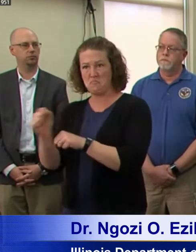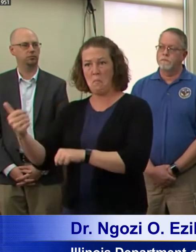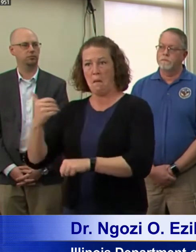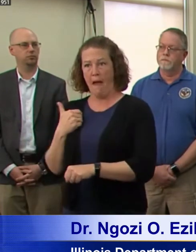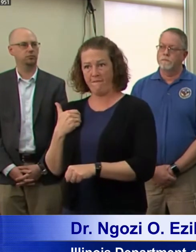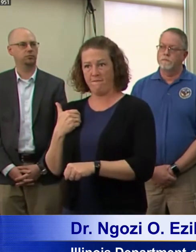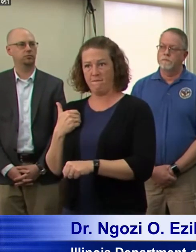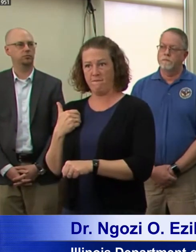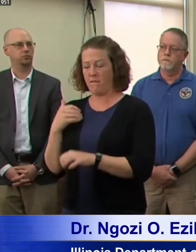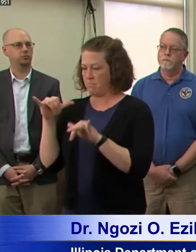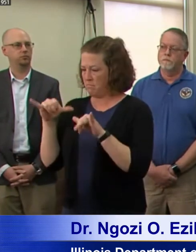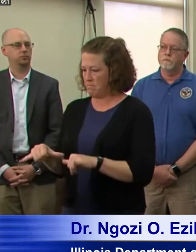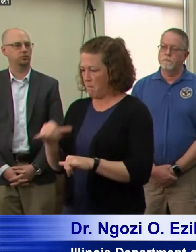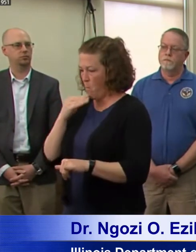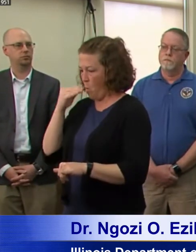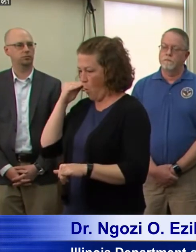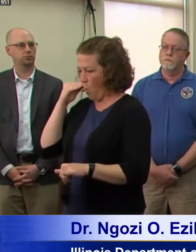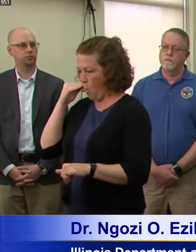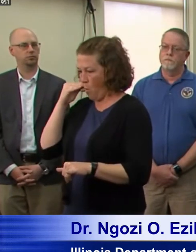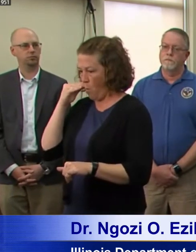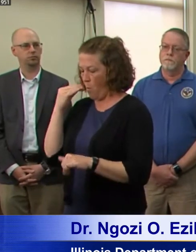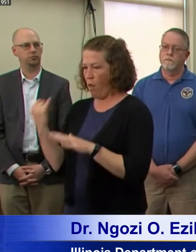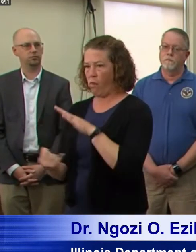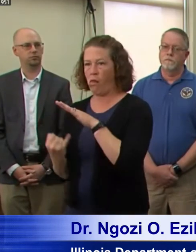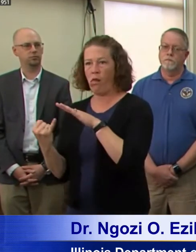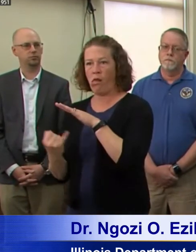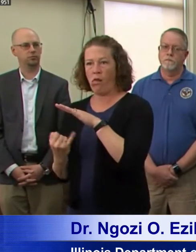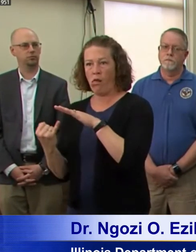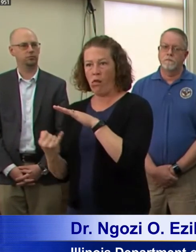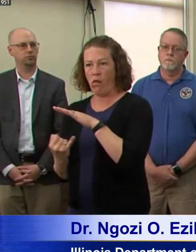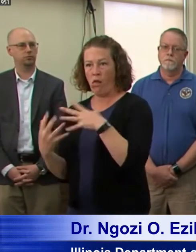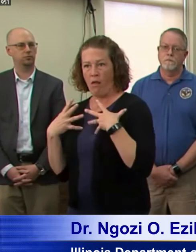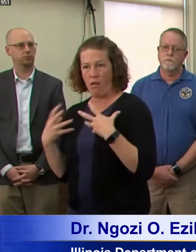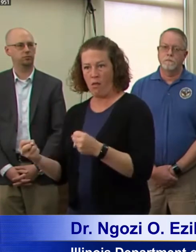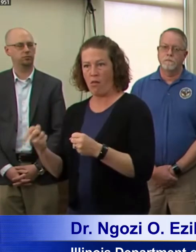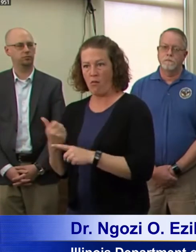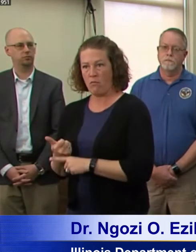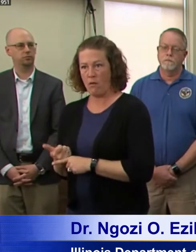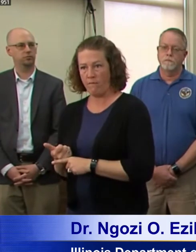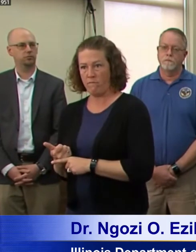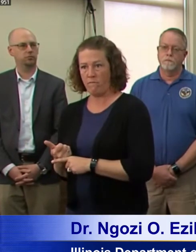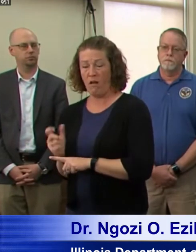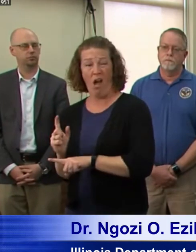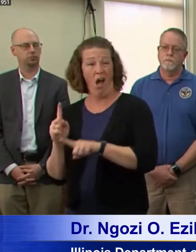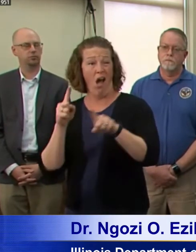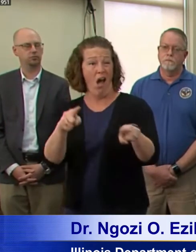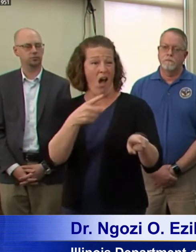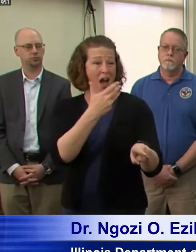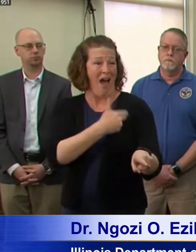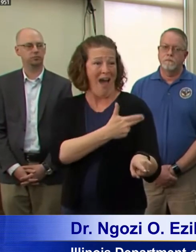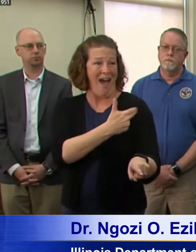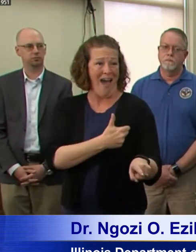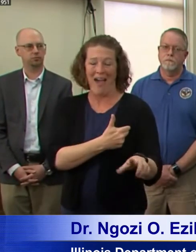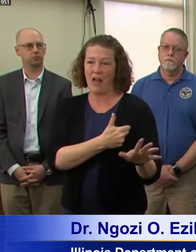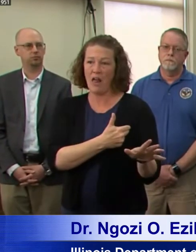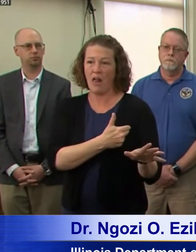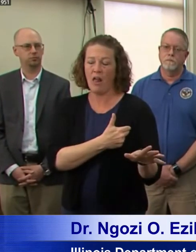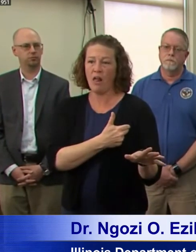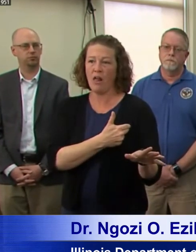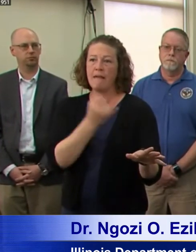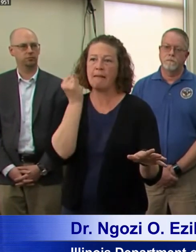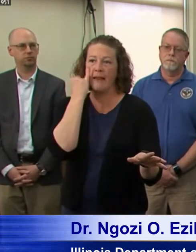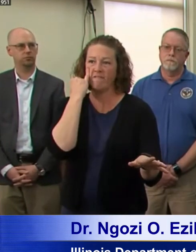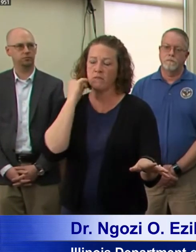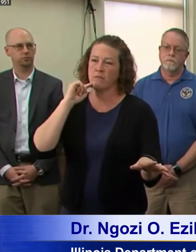We need to keep those hospital beds for critically ill people and not for people who would have gotten well on their own at